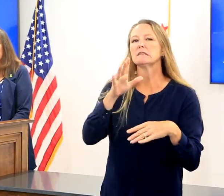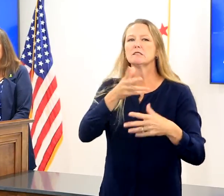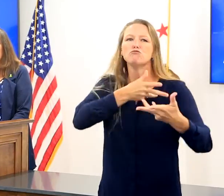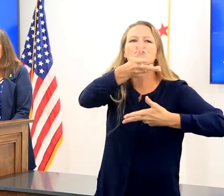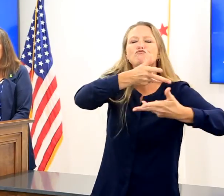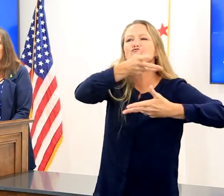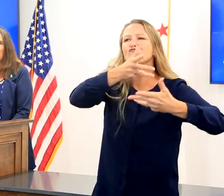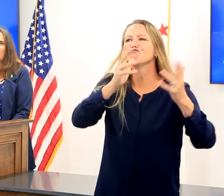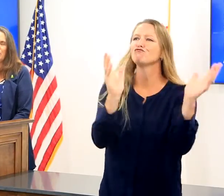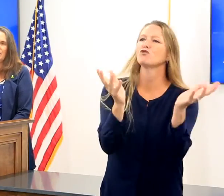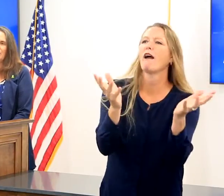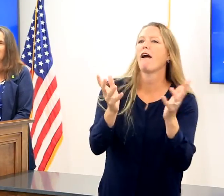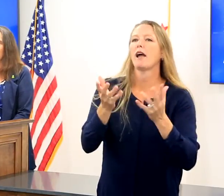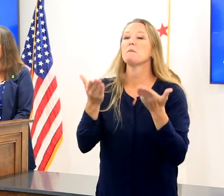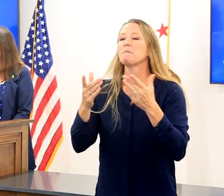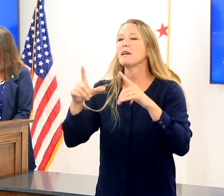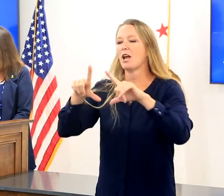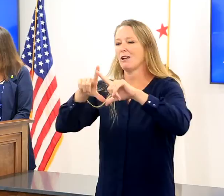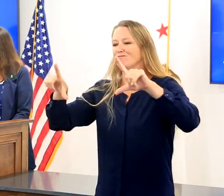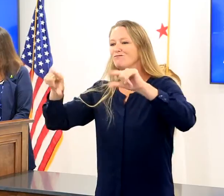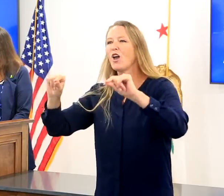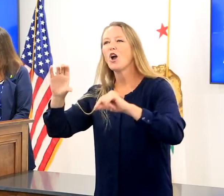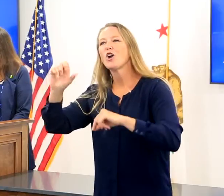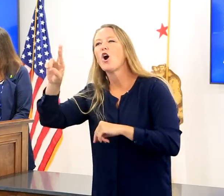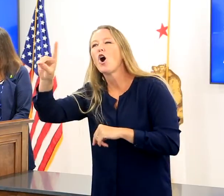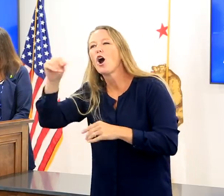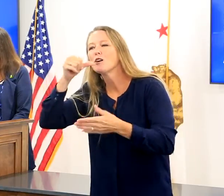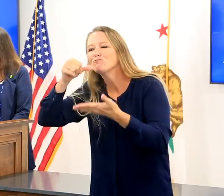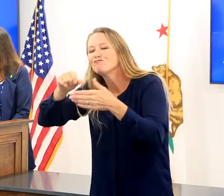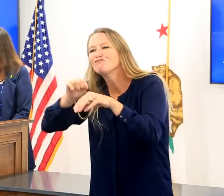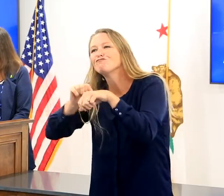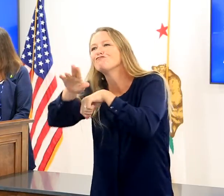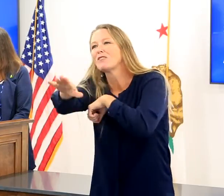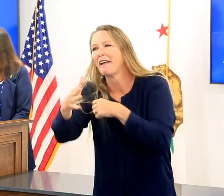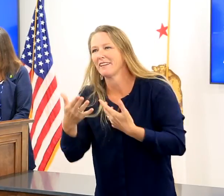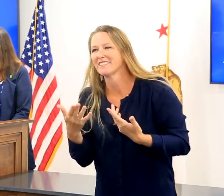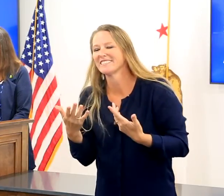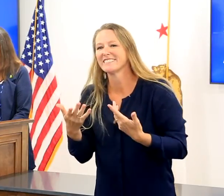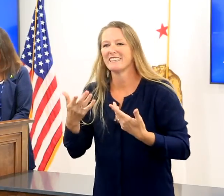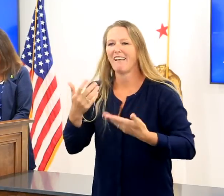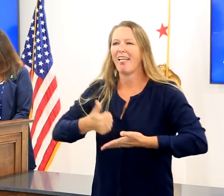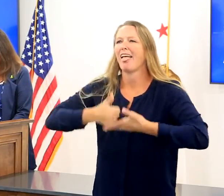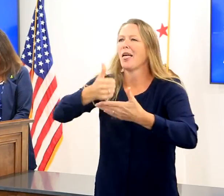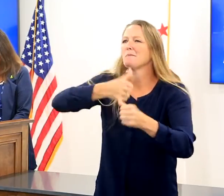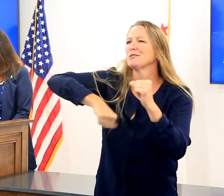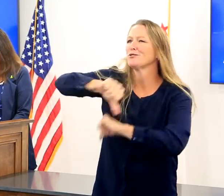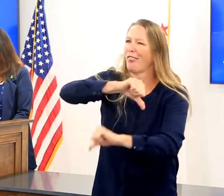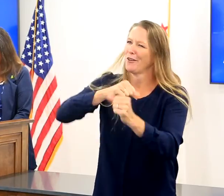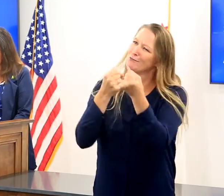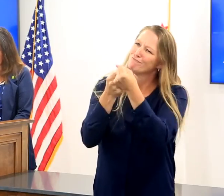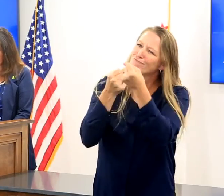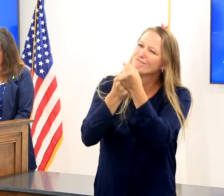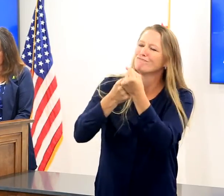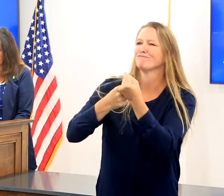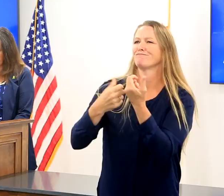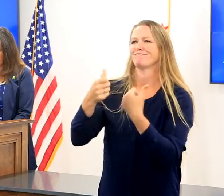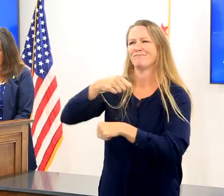by juggling their job and their kids and all of their different responsibilities. It's important that we support each other.